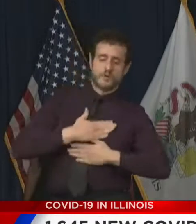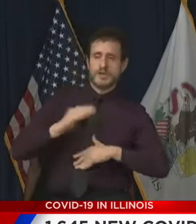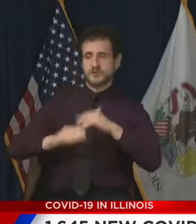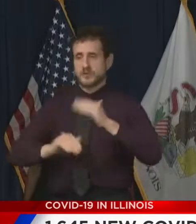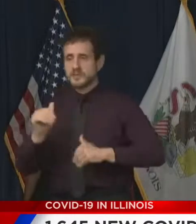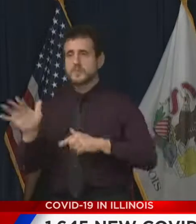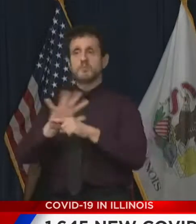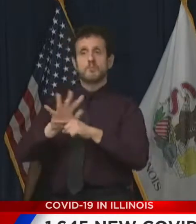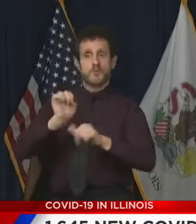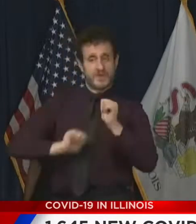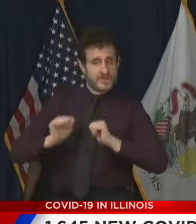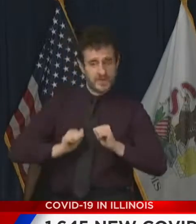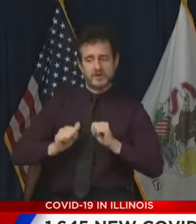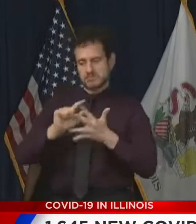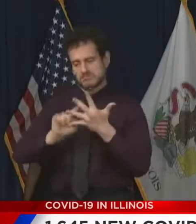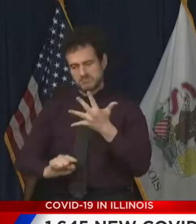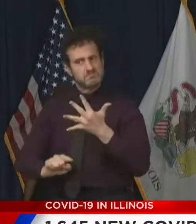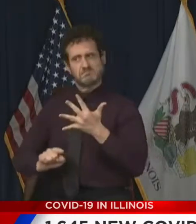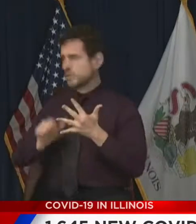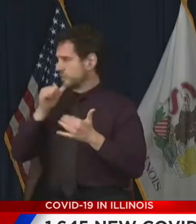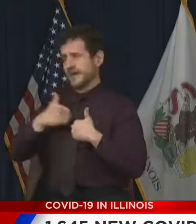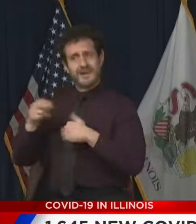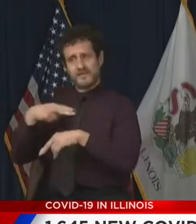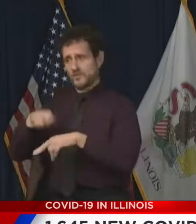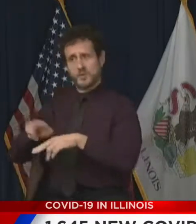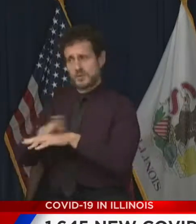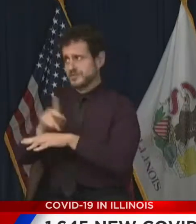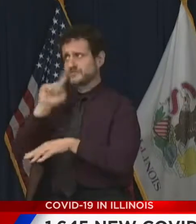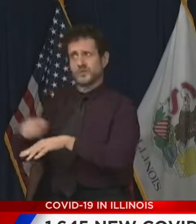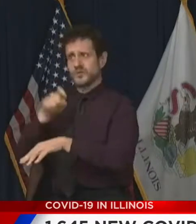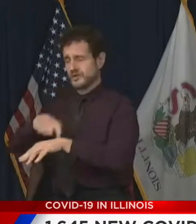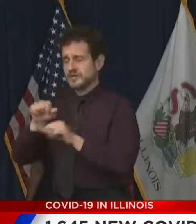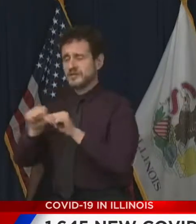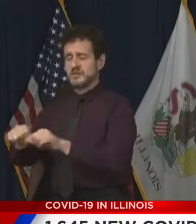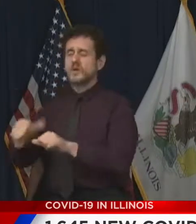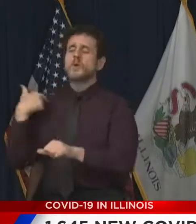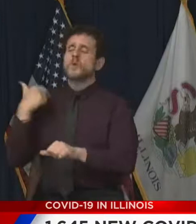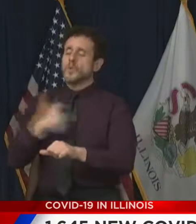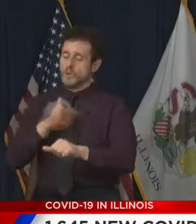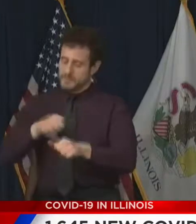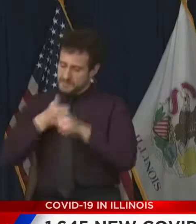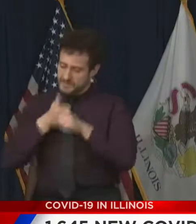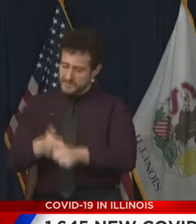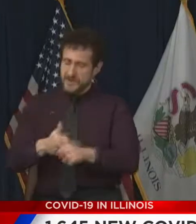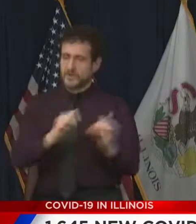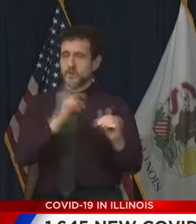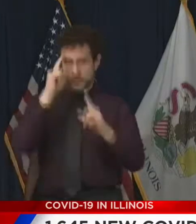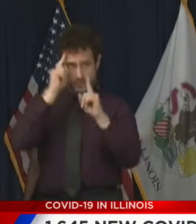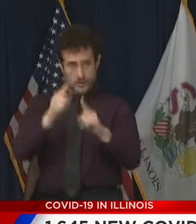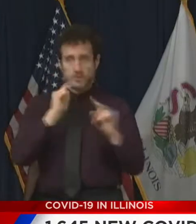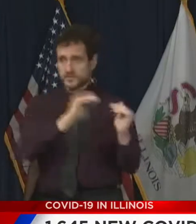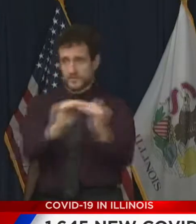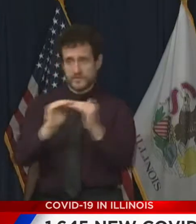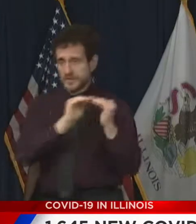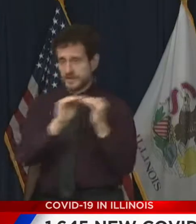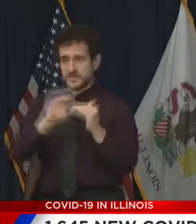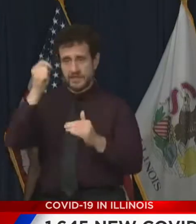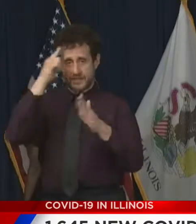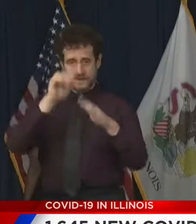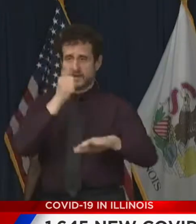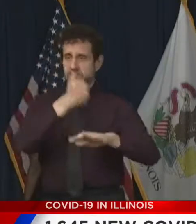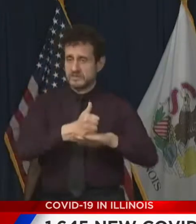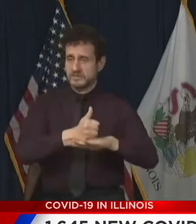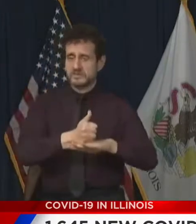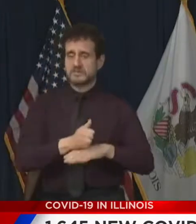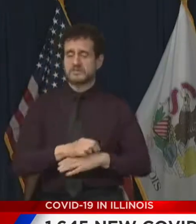and more. Upcoming waves of grants will also follow the equity and fairness goals established by the Governor and the General Assembly, with more than